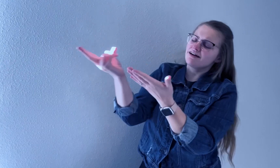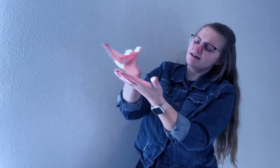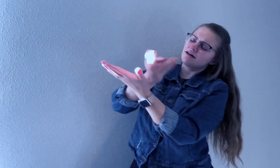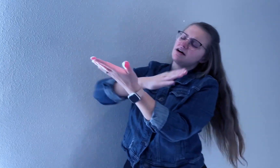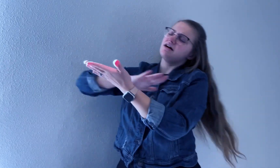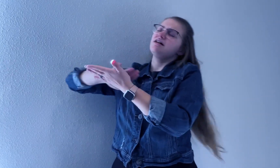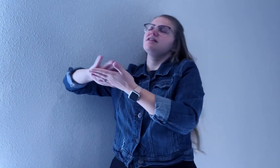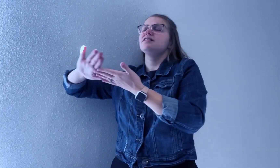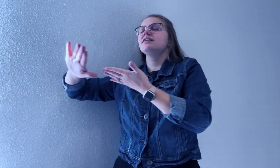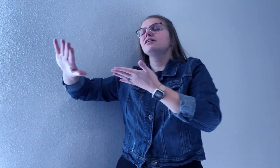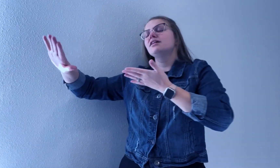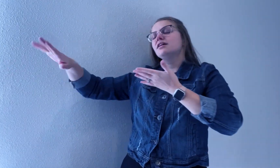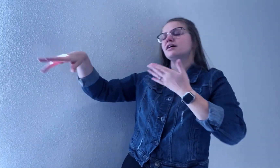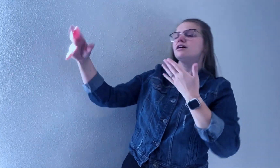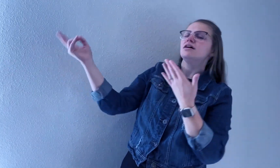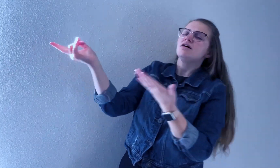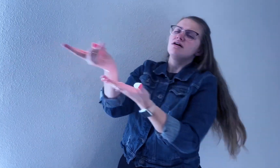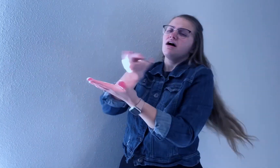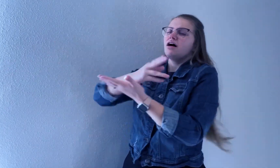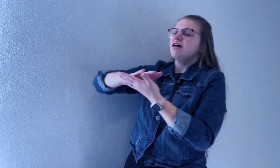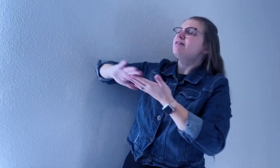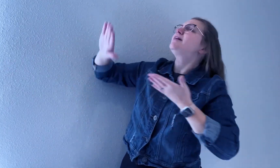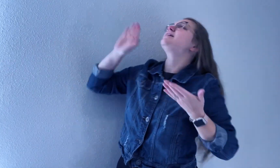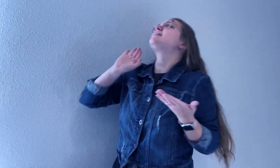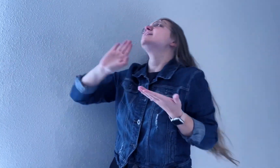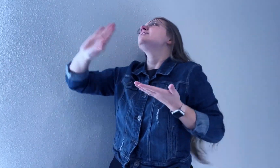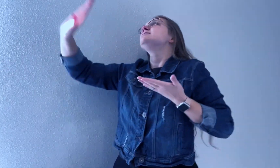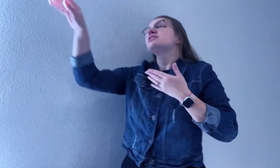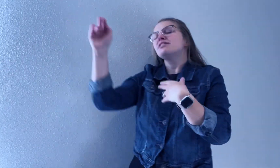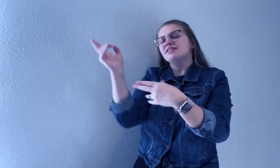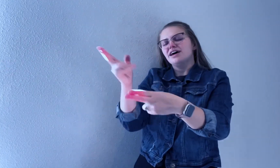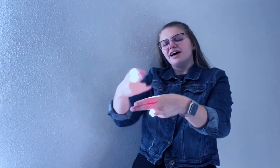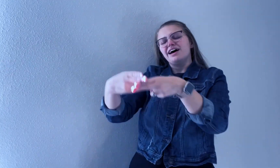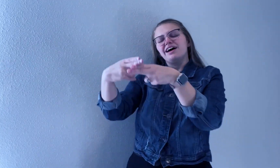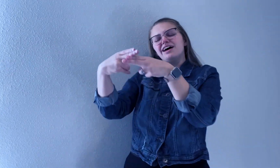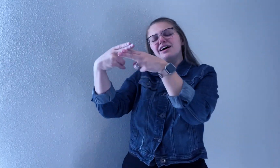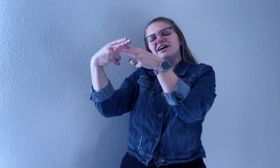holy, holy is your name